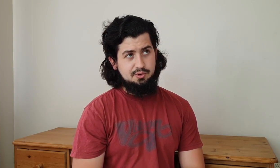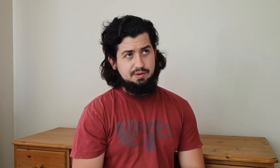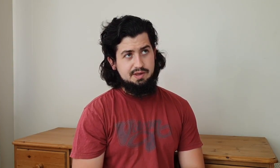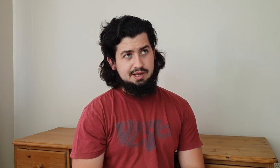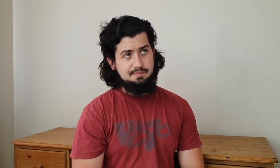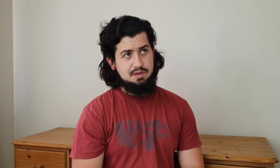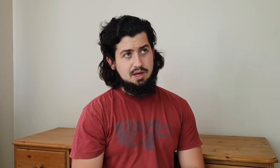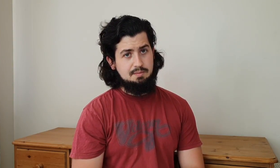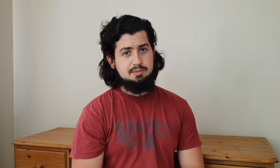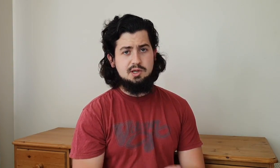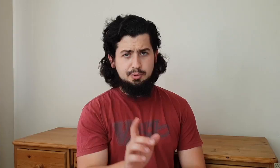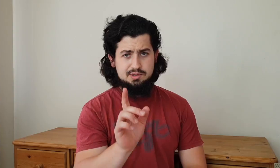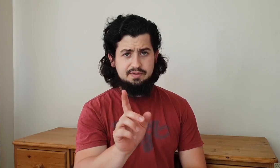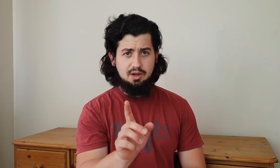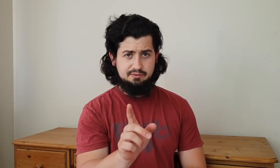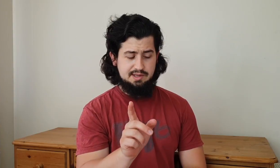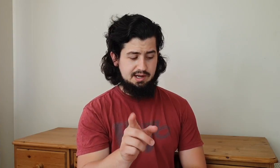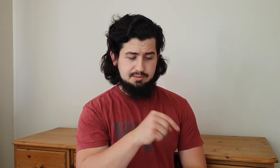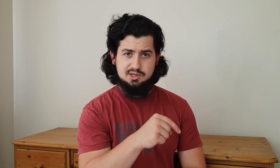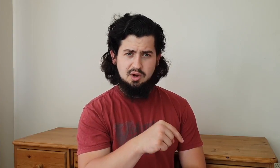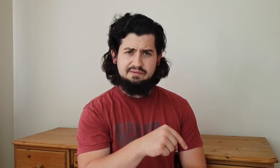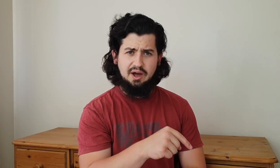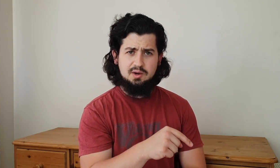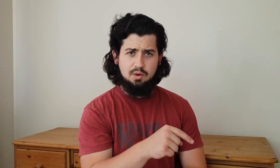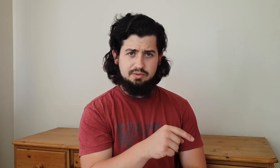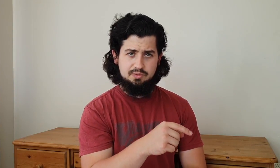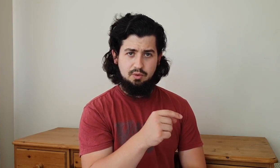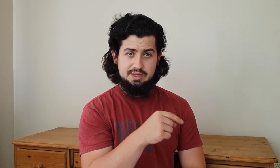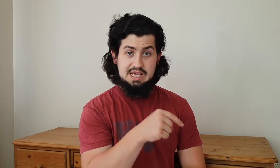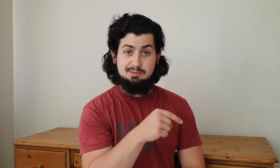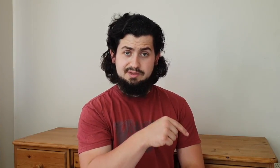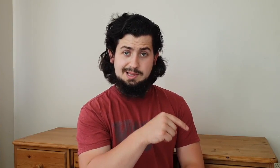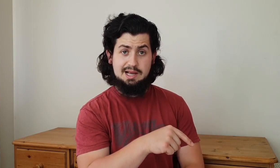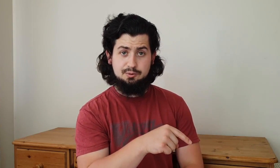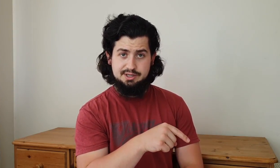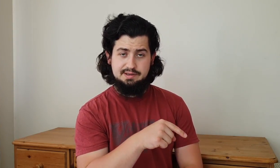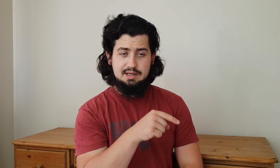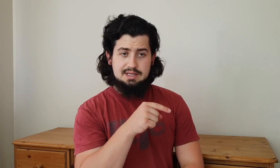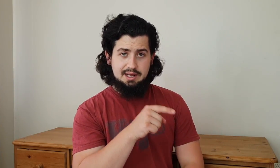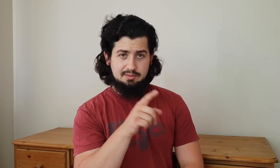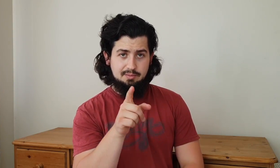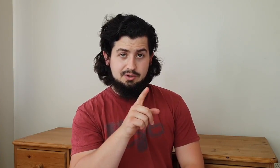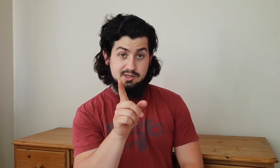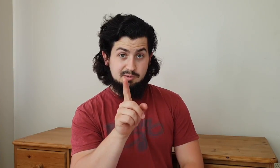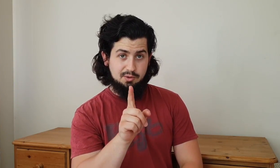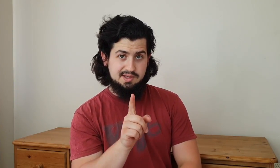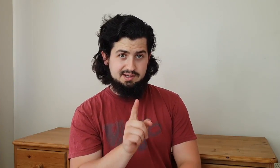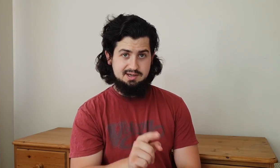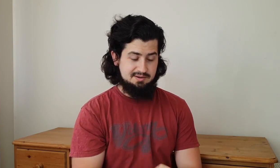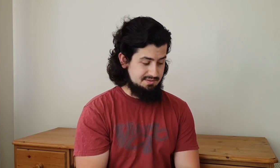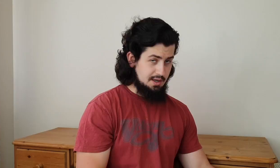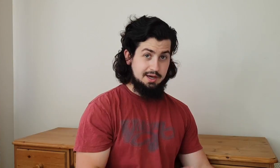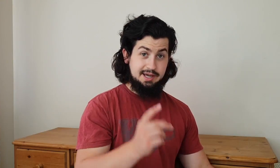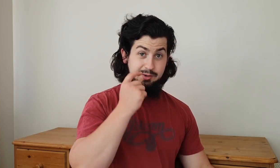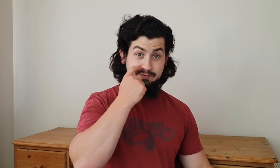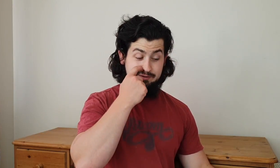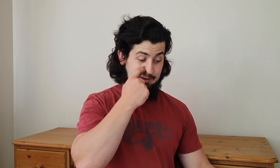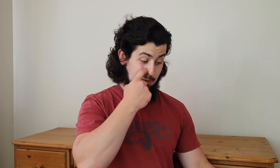recently um i'm just going to pause the video for a second i'm just going to go and find what what the name of this language is and i'm just gonna be one sec okay okay so i found it so